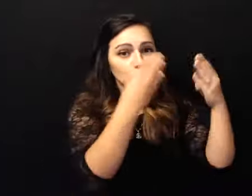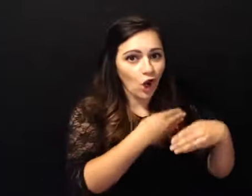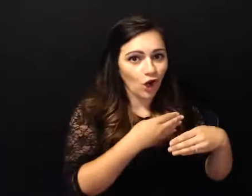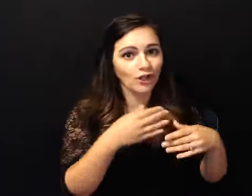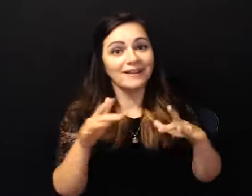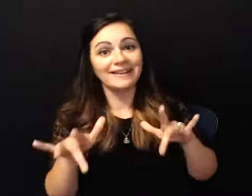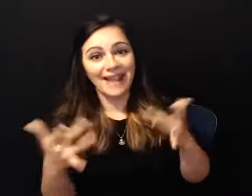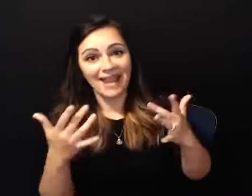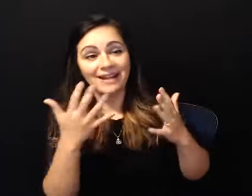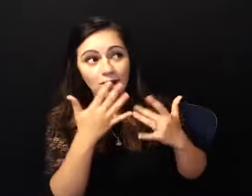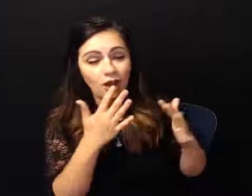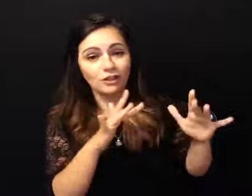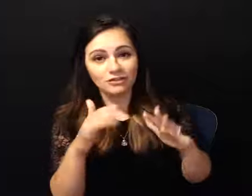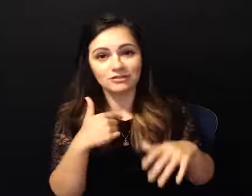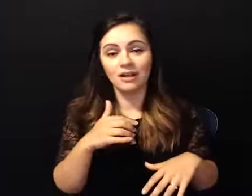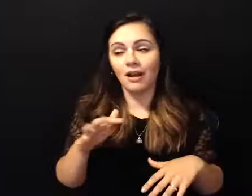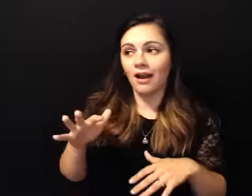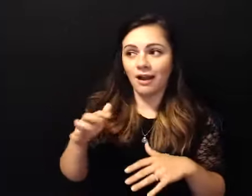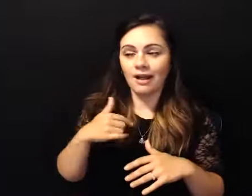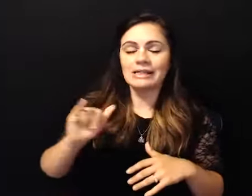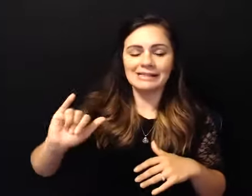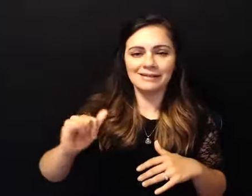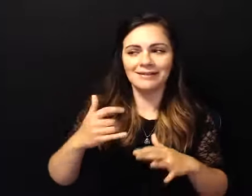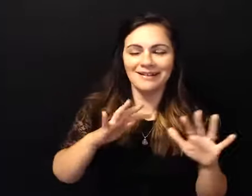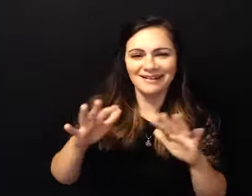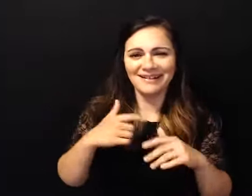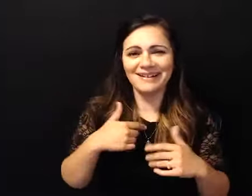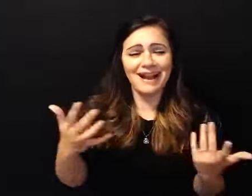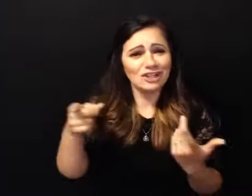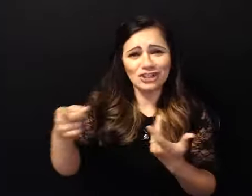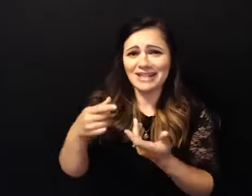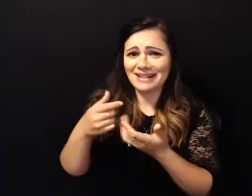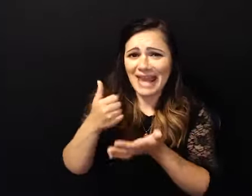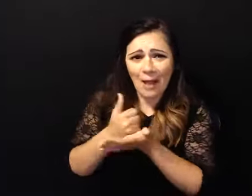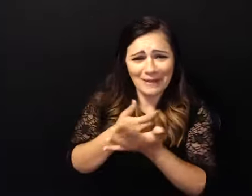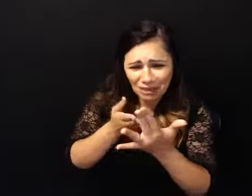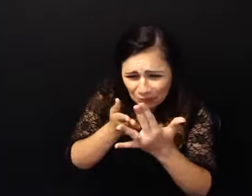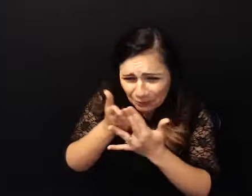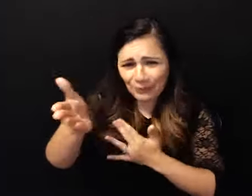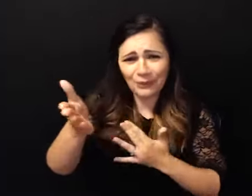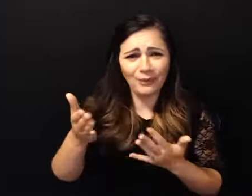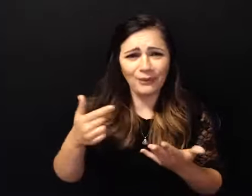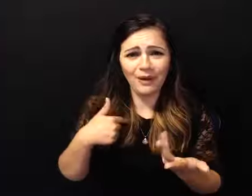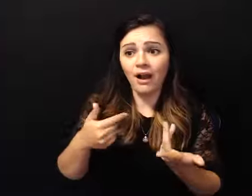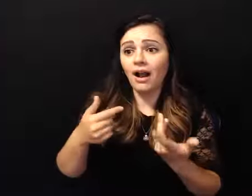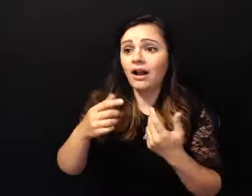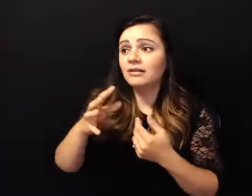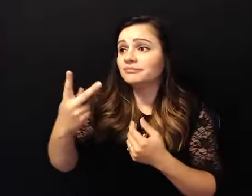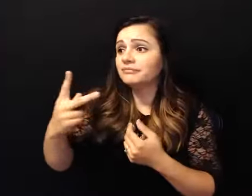long time and i'm not bringing up you know all the controversy with any of that trust me but i didn't know what it meant to vote and she had me